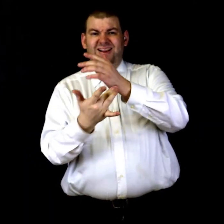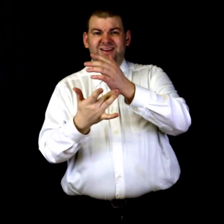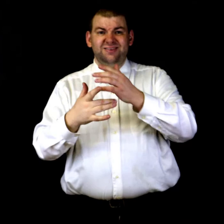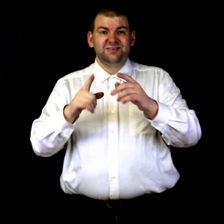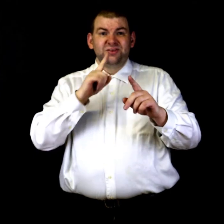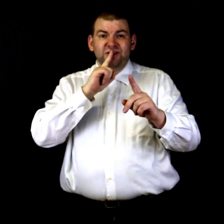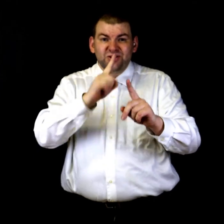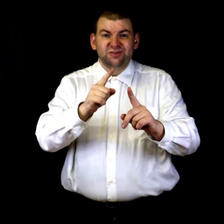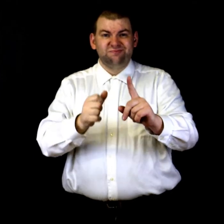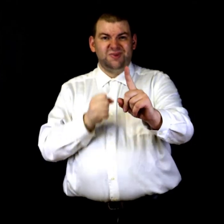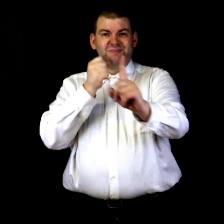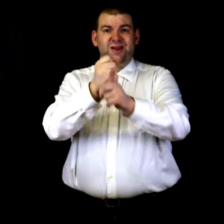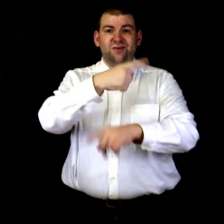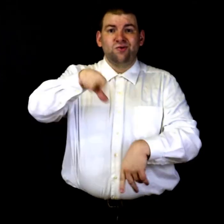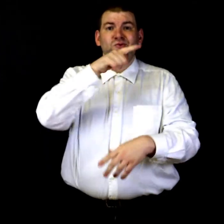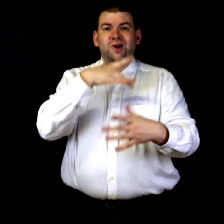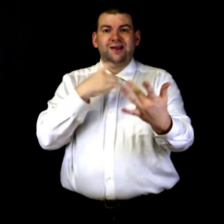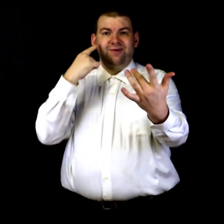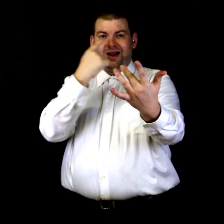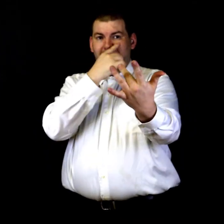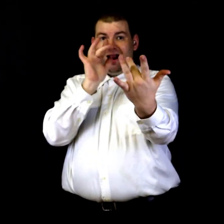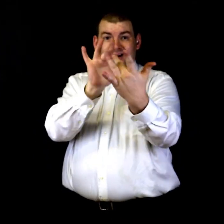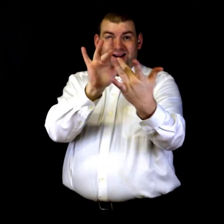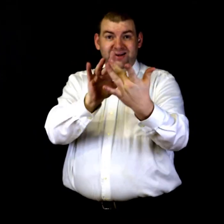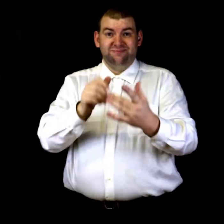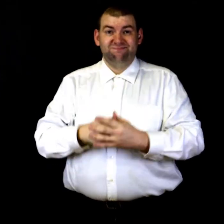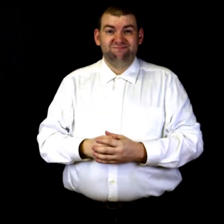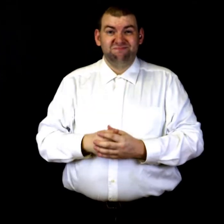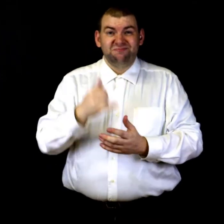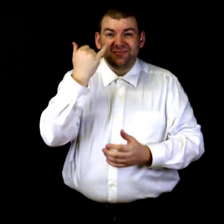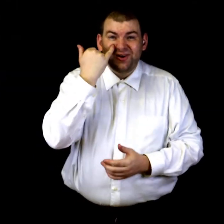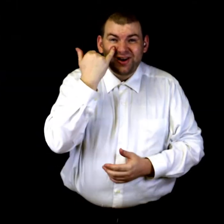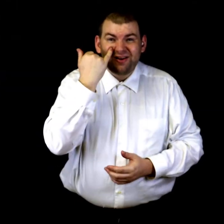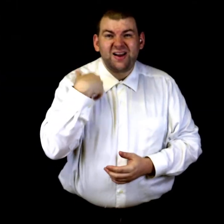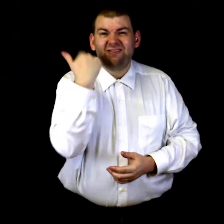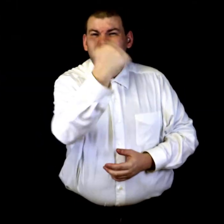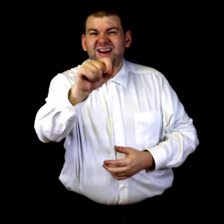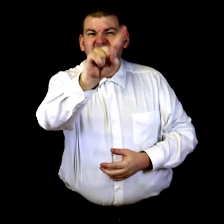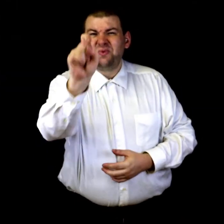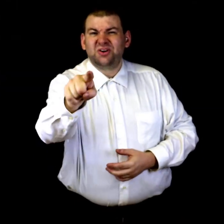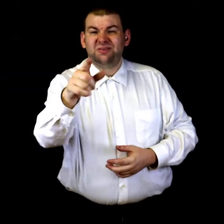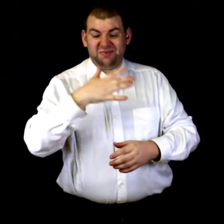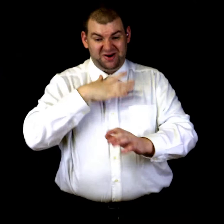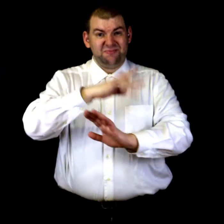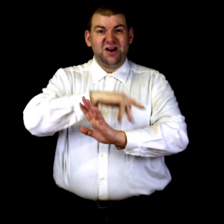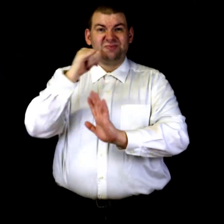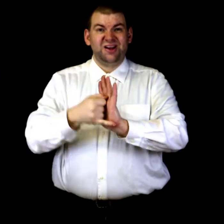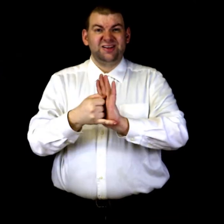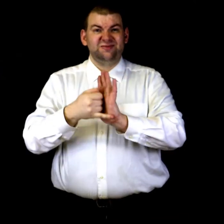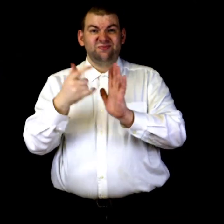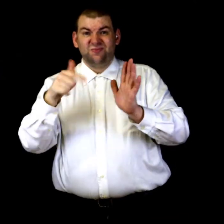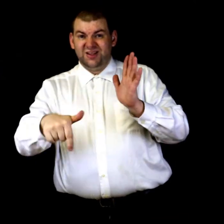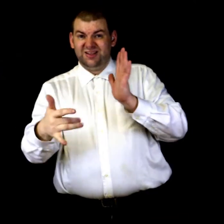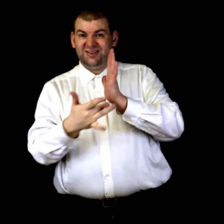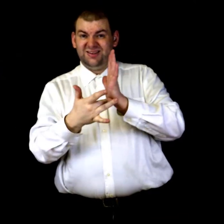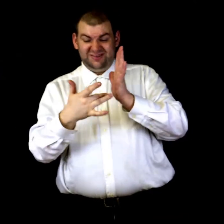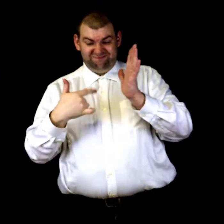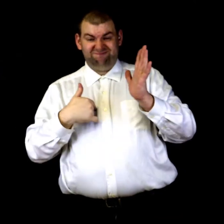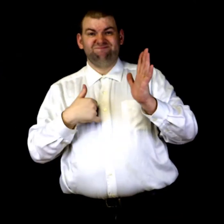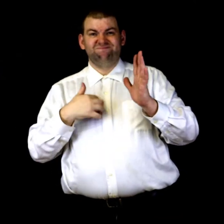this technique to improve and impact those who like to have eye contact. If you have any questions about my projects or about this technique,